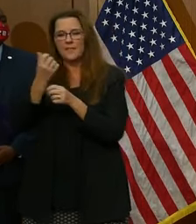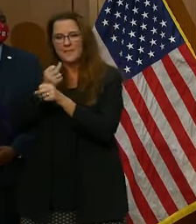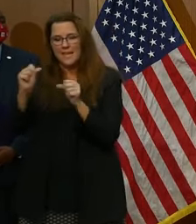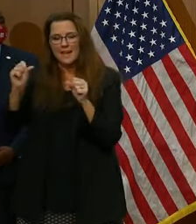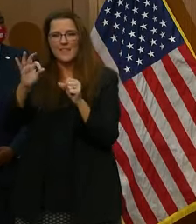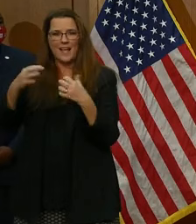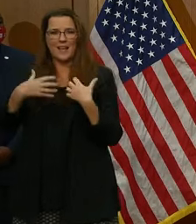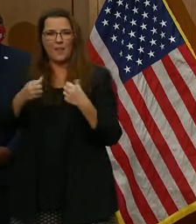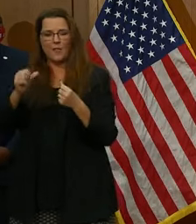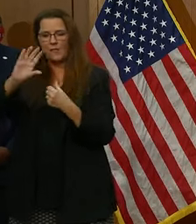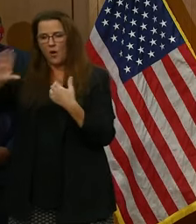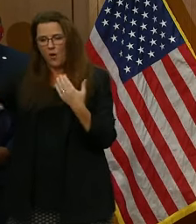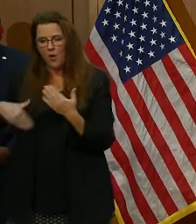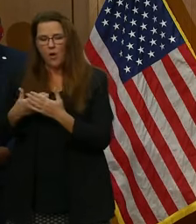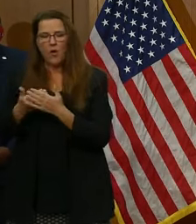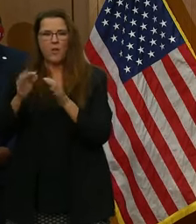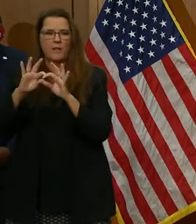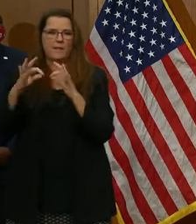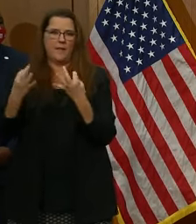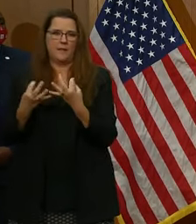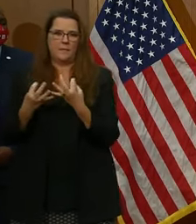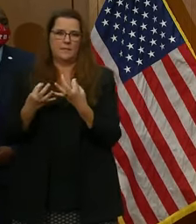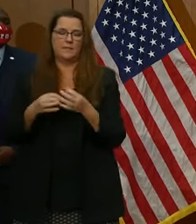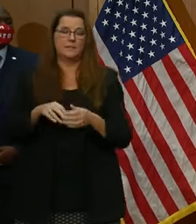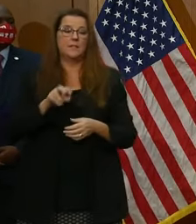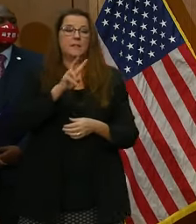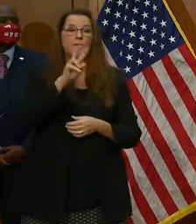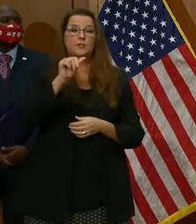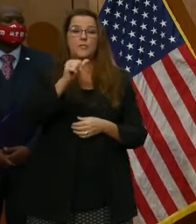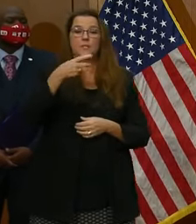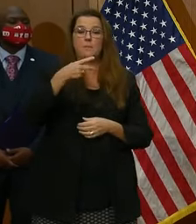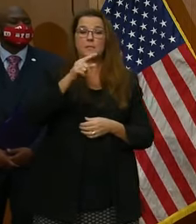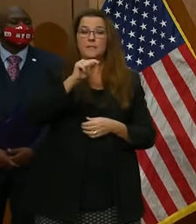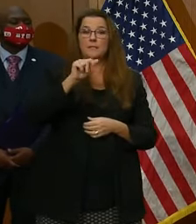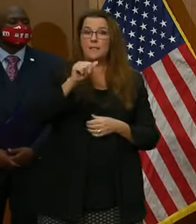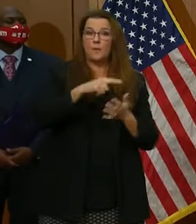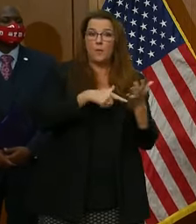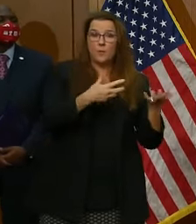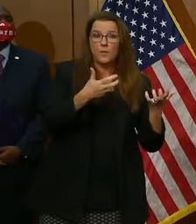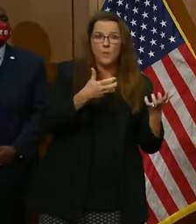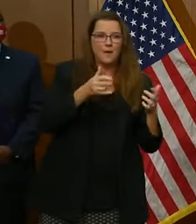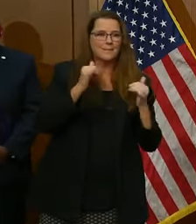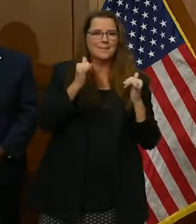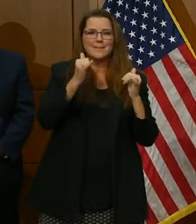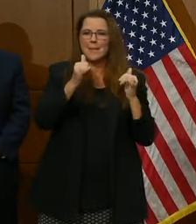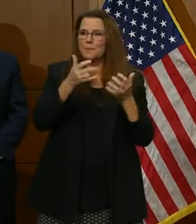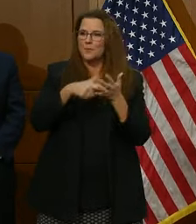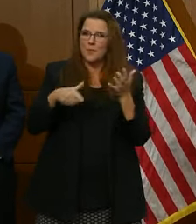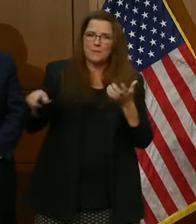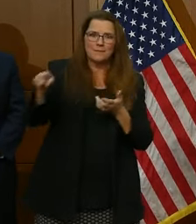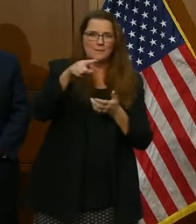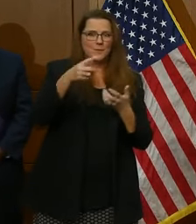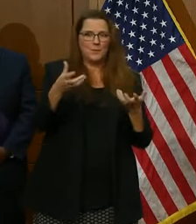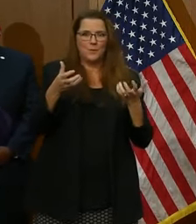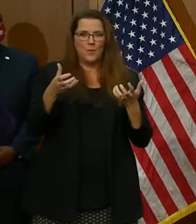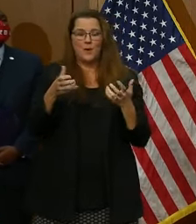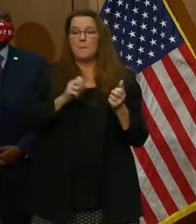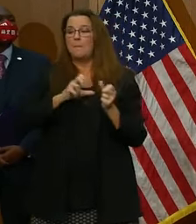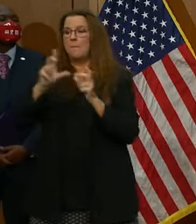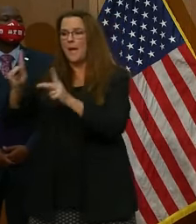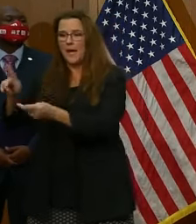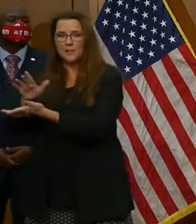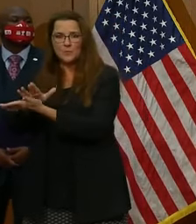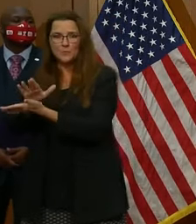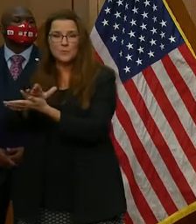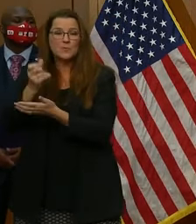all of our families. What Virginia PTA wants is what we all want, a return to schools when our teachers are